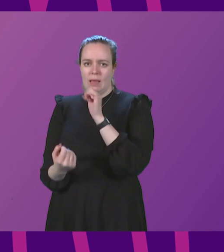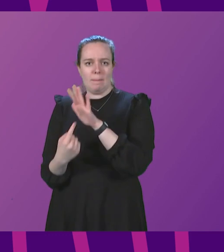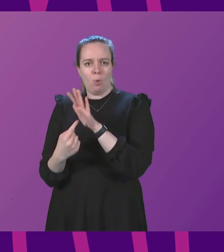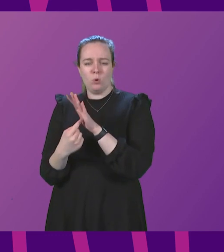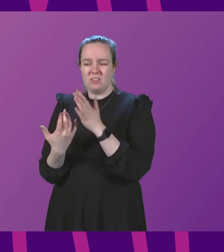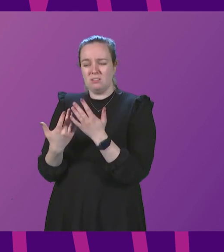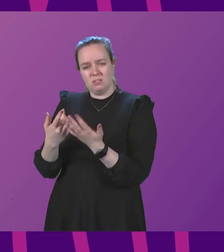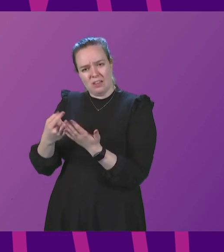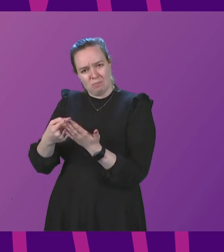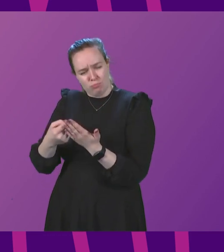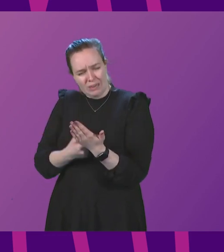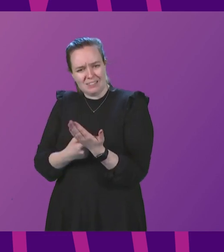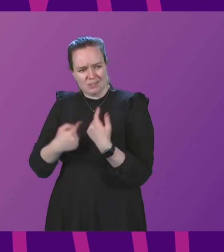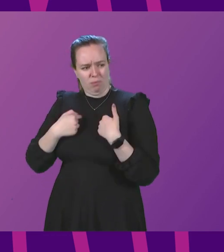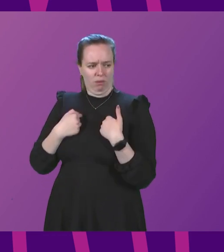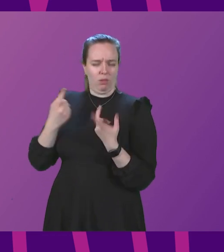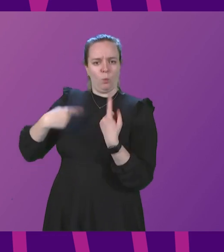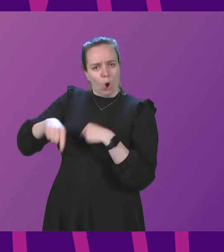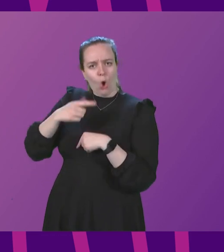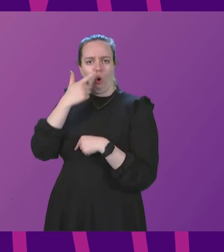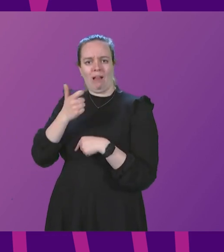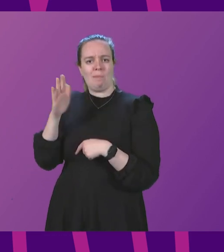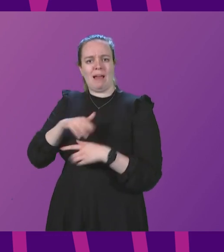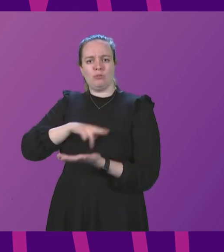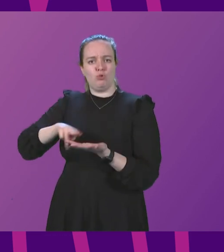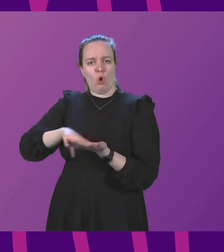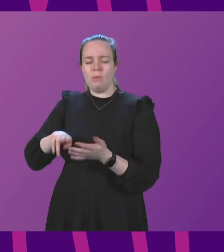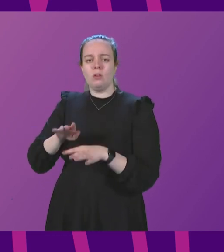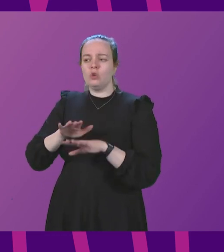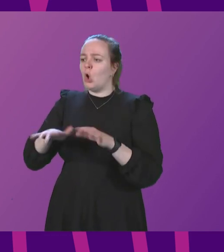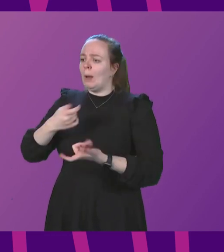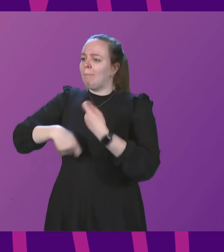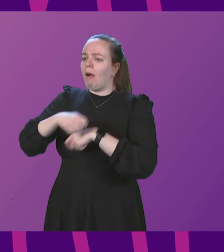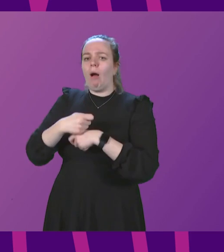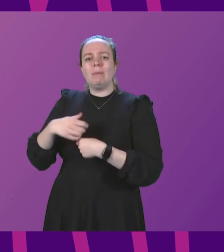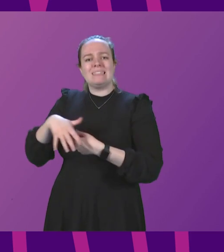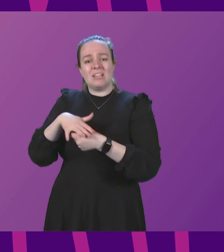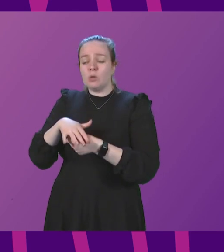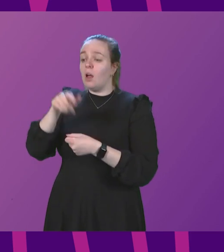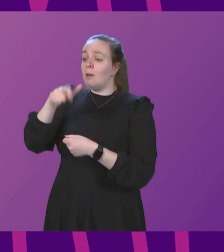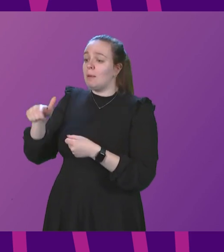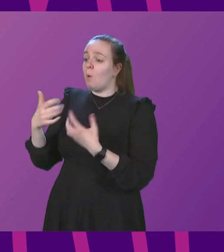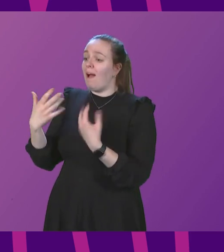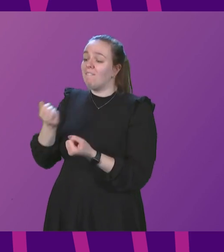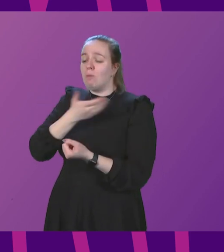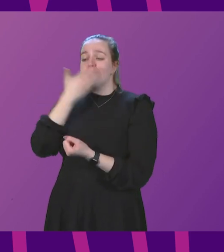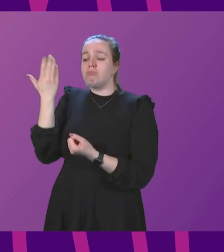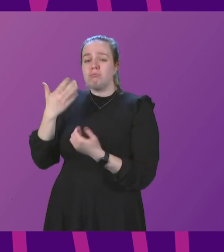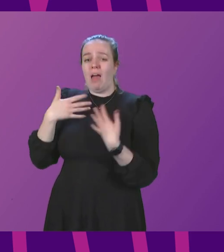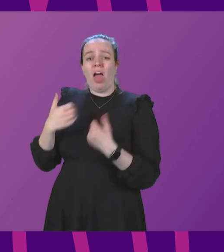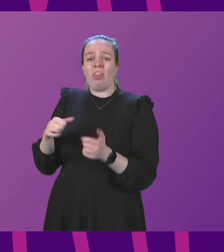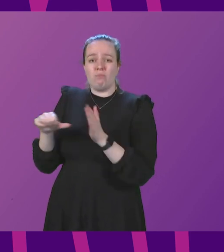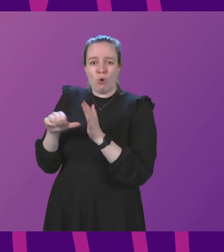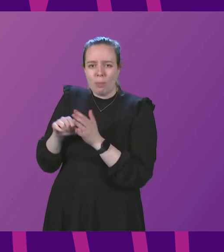of principle that we all get to return to normality and we don't create a situation where those of us who don't have other health conditions or not